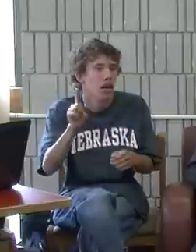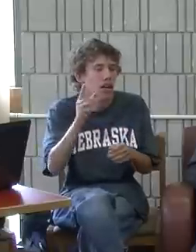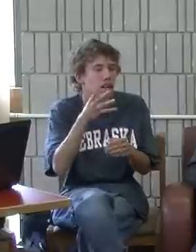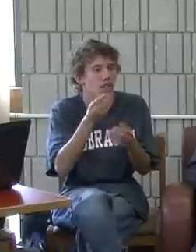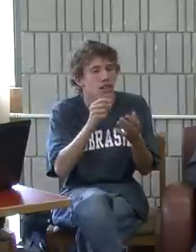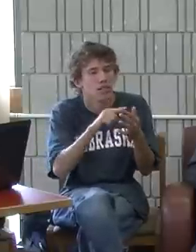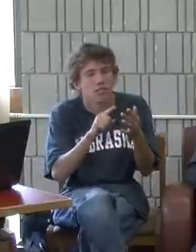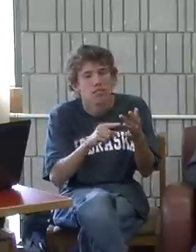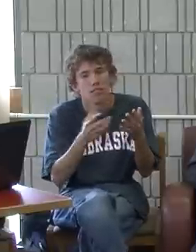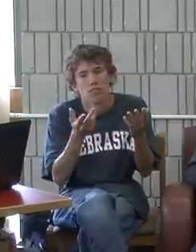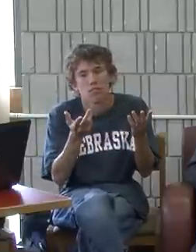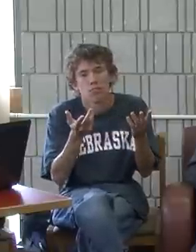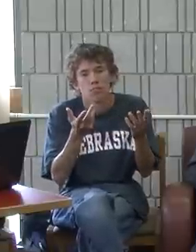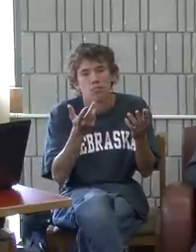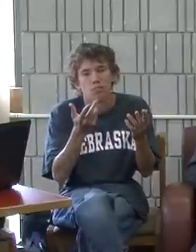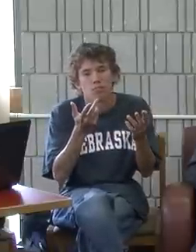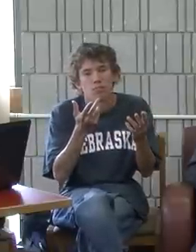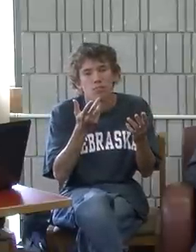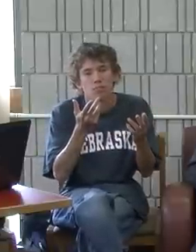can use that on your cell phone.